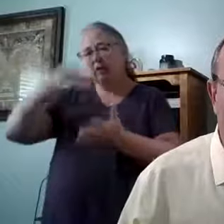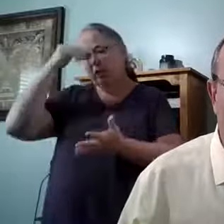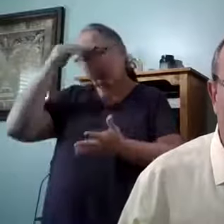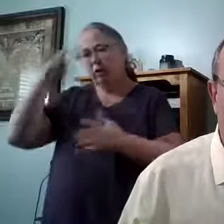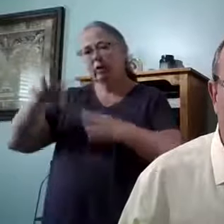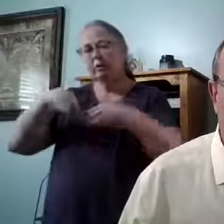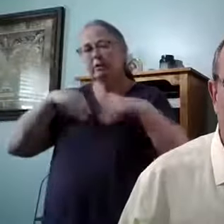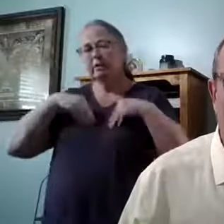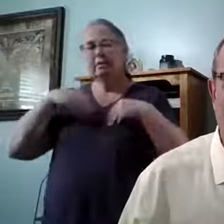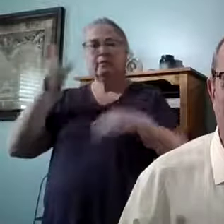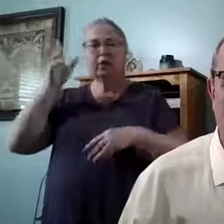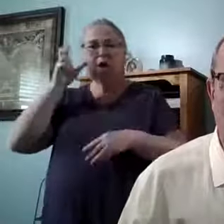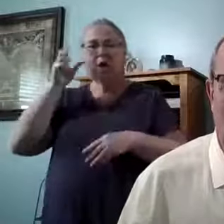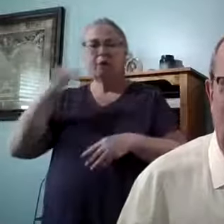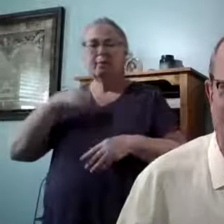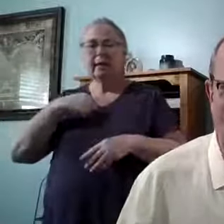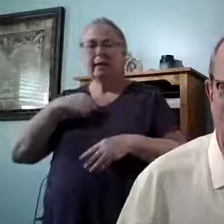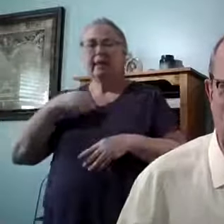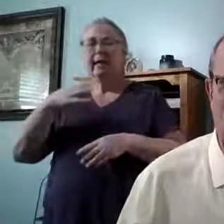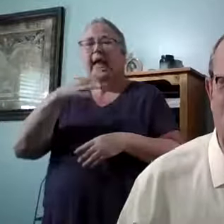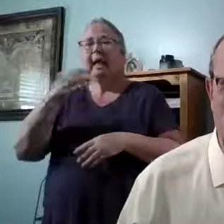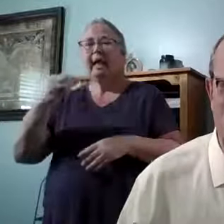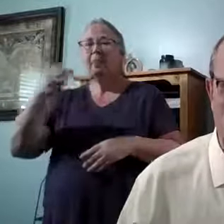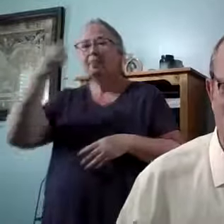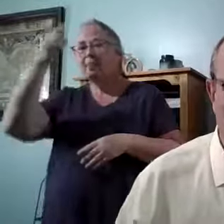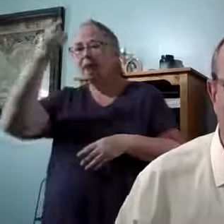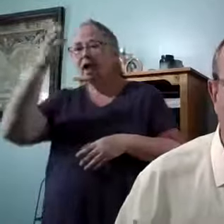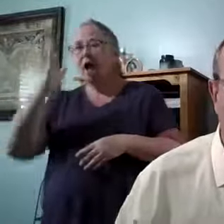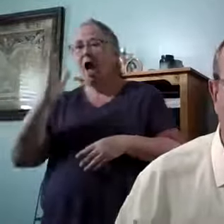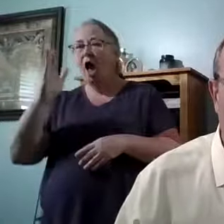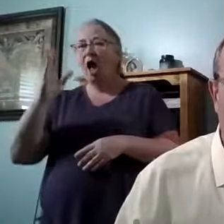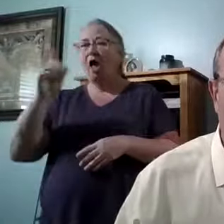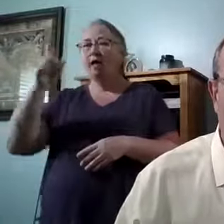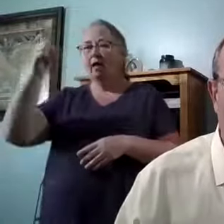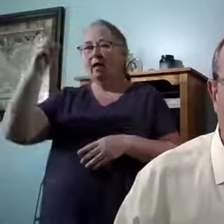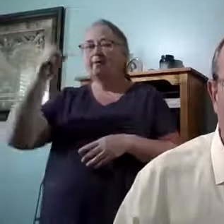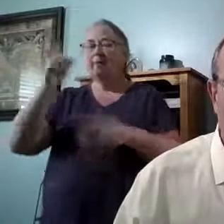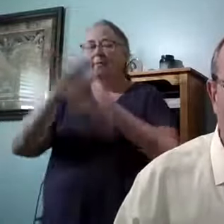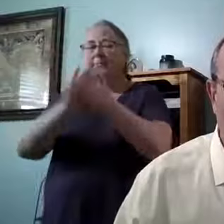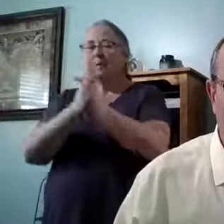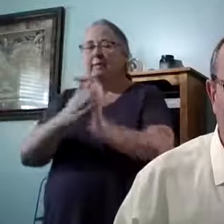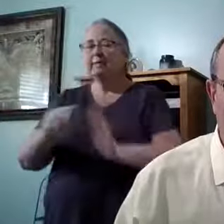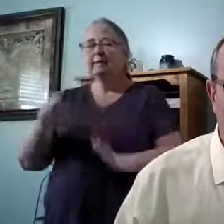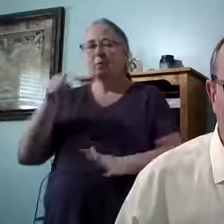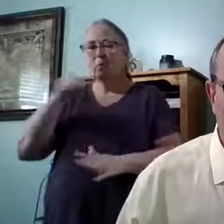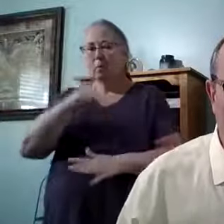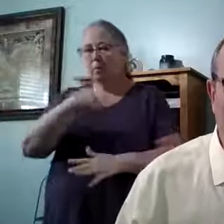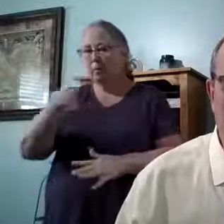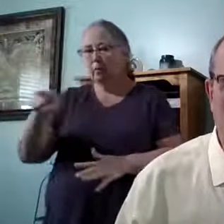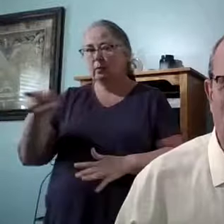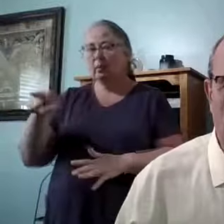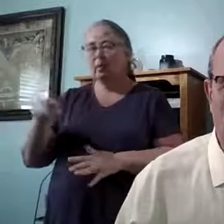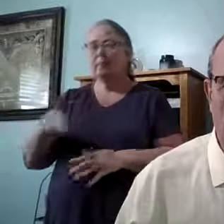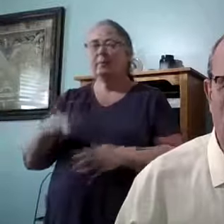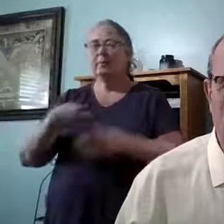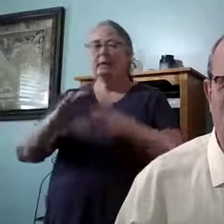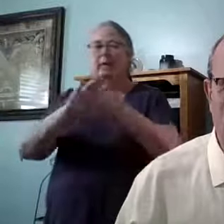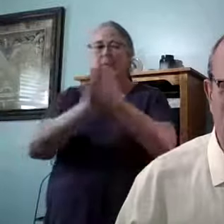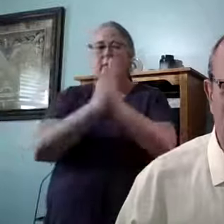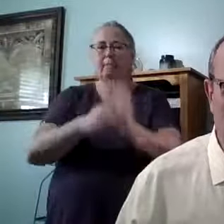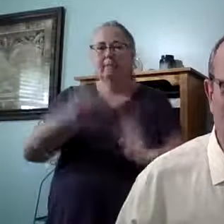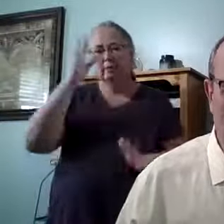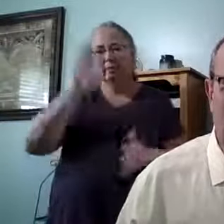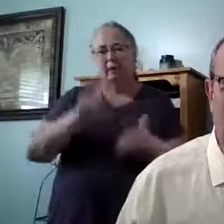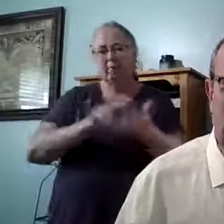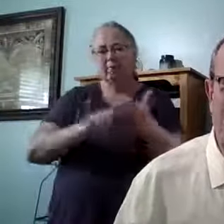and heard in me do, and the God of peace will be with you. So we have the peace of God in verse